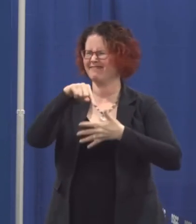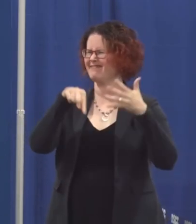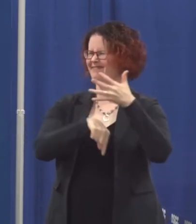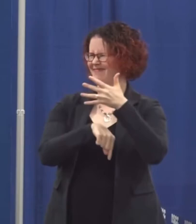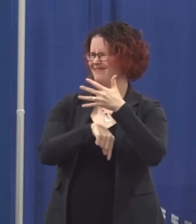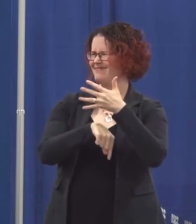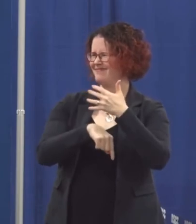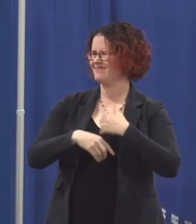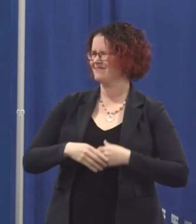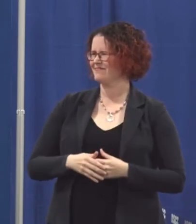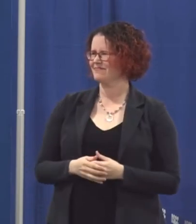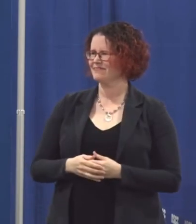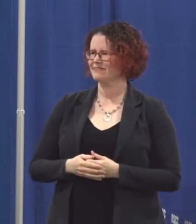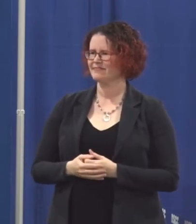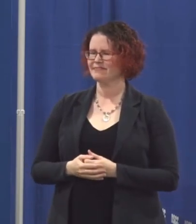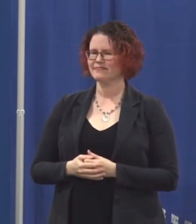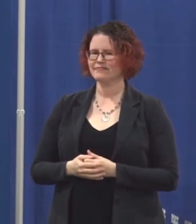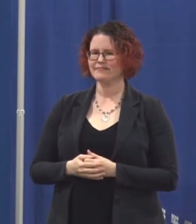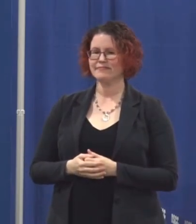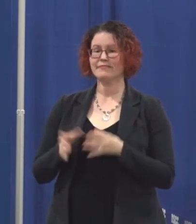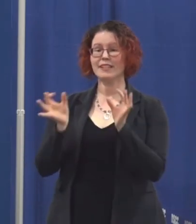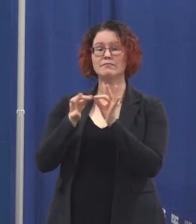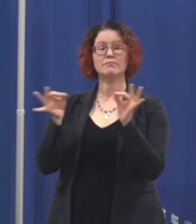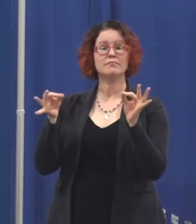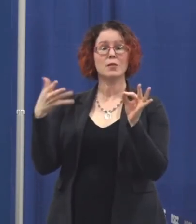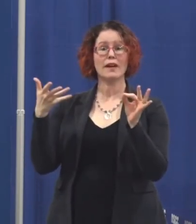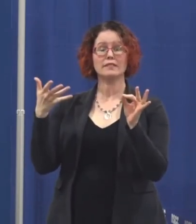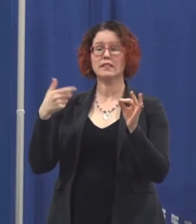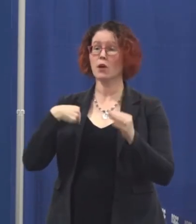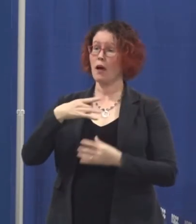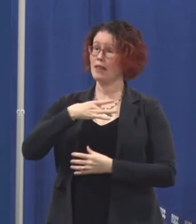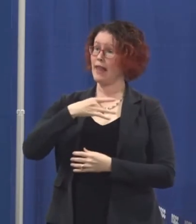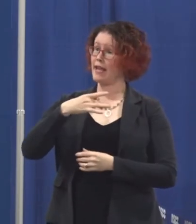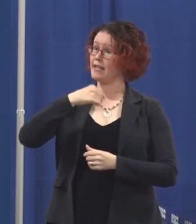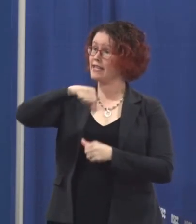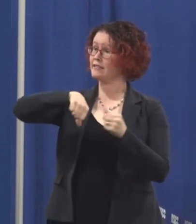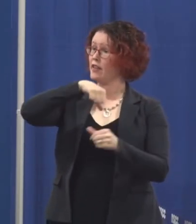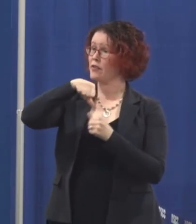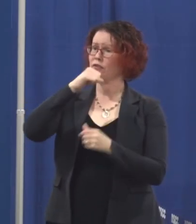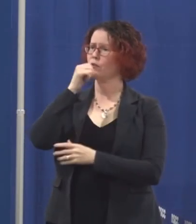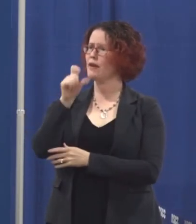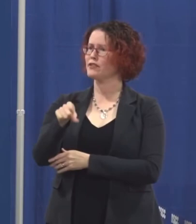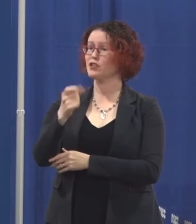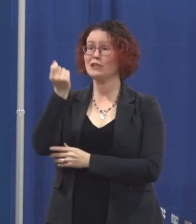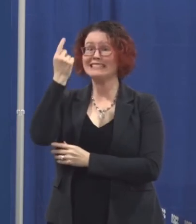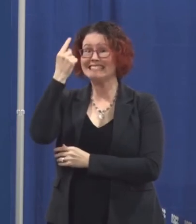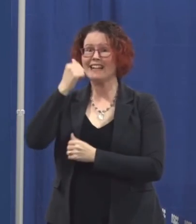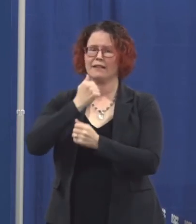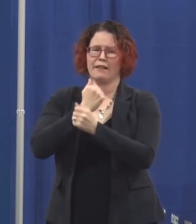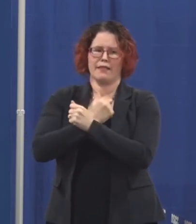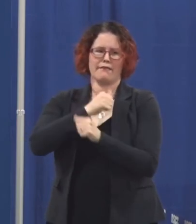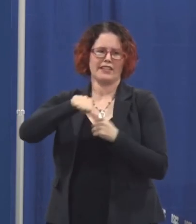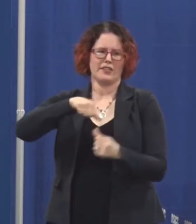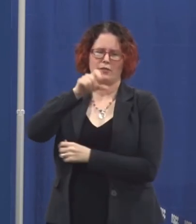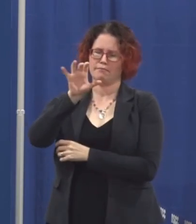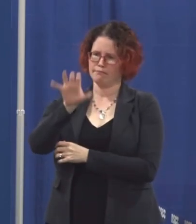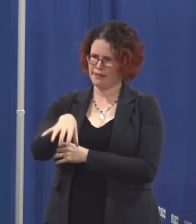it's the adage of you don't have to like everyone but you do need to love everyone